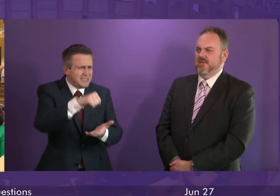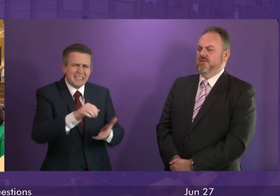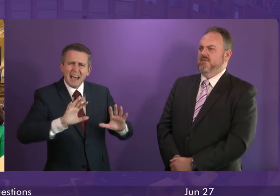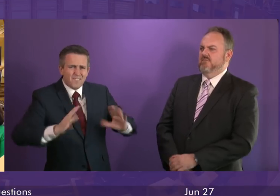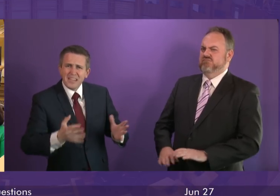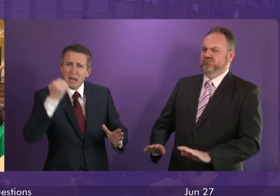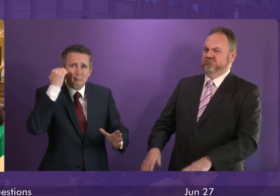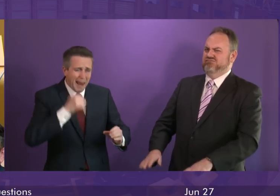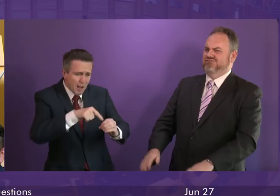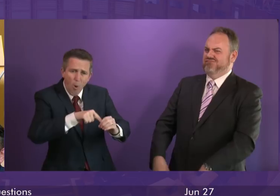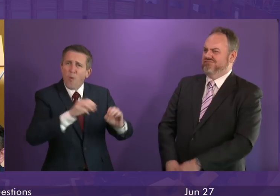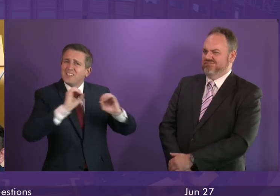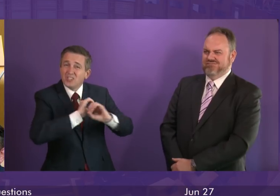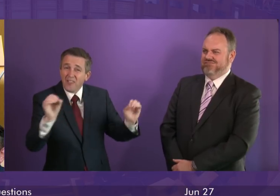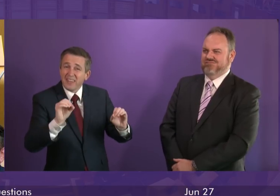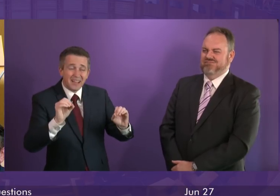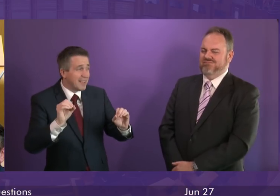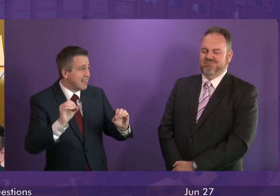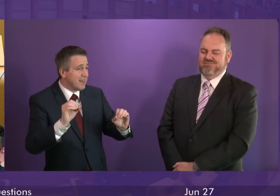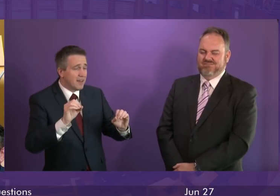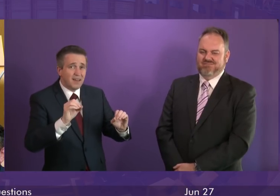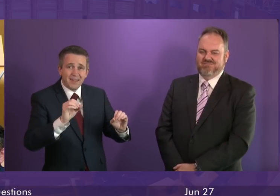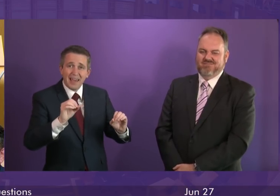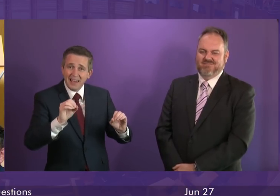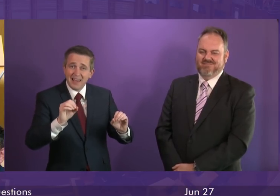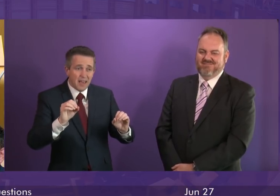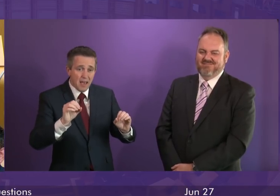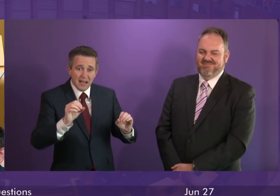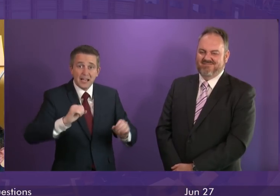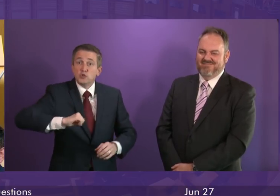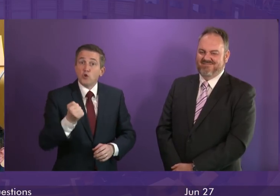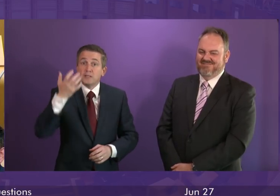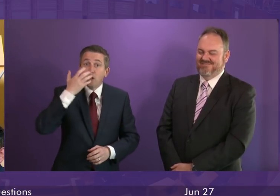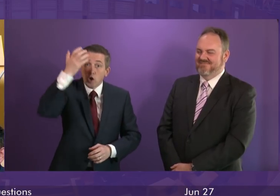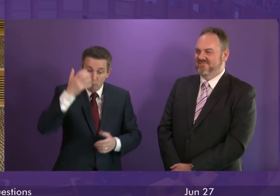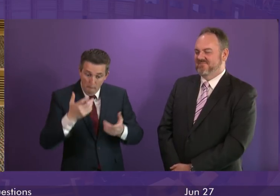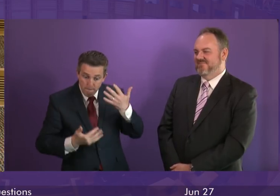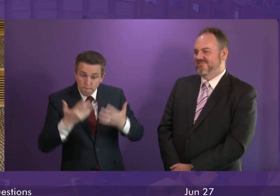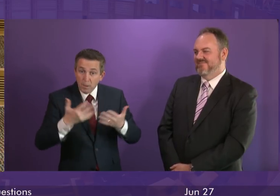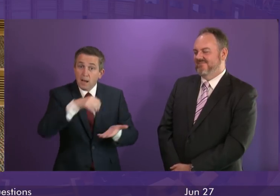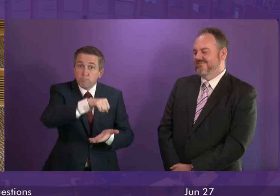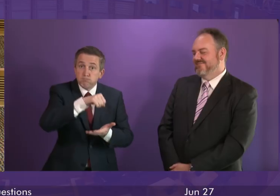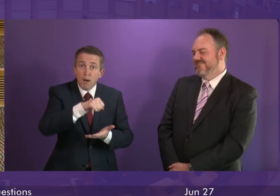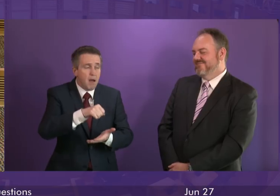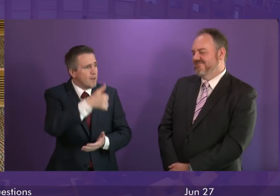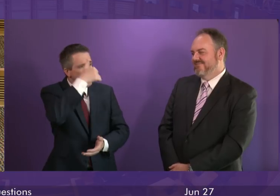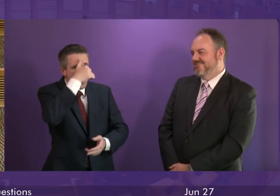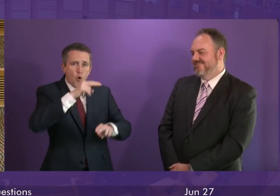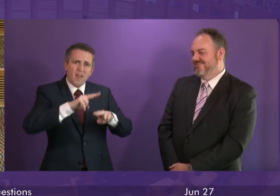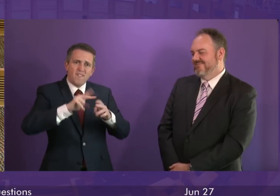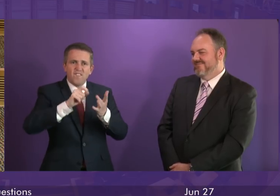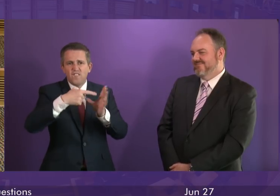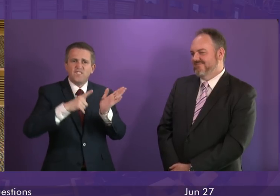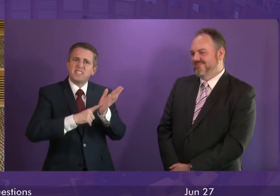as anybody who understands the figures and what the Scottish Fiscal Commission actually